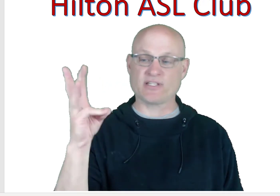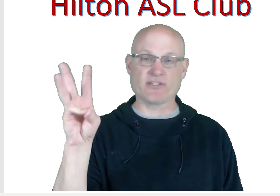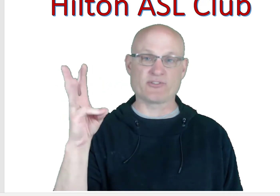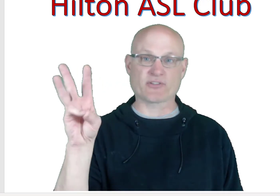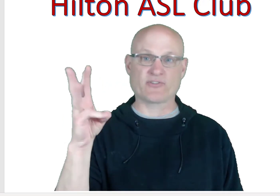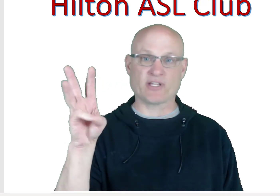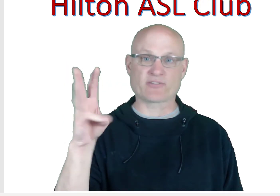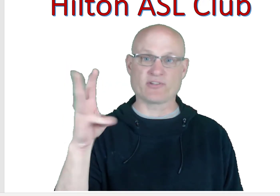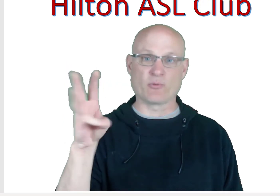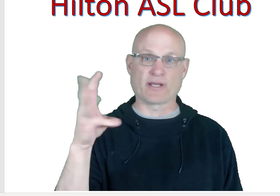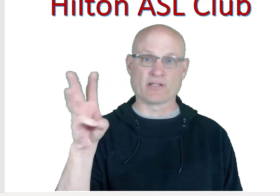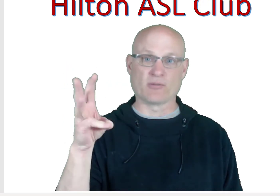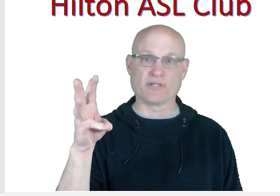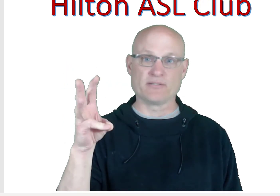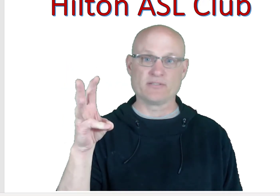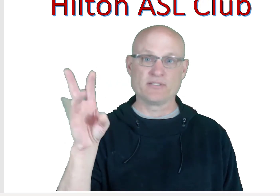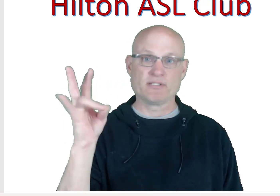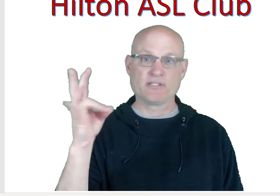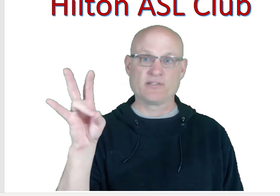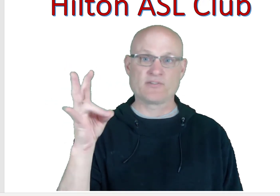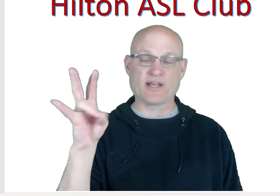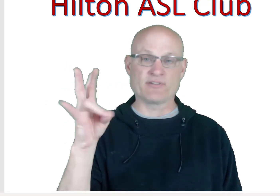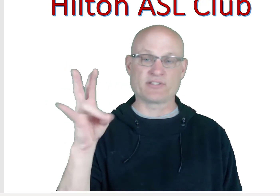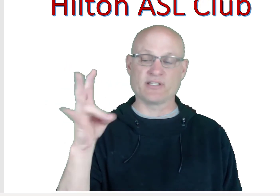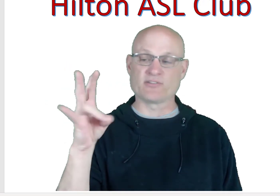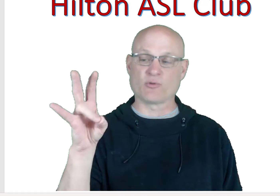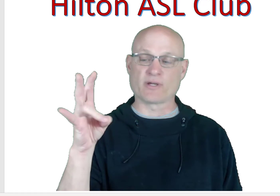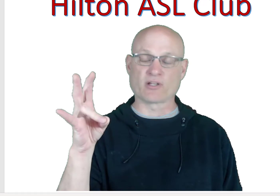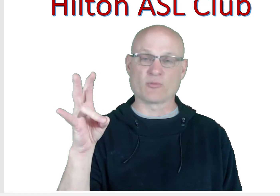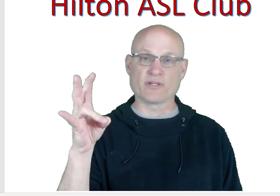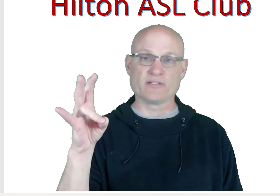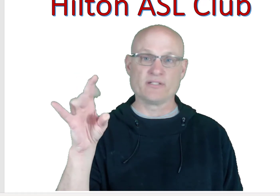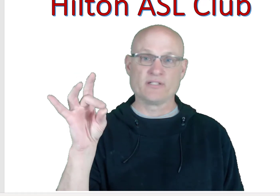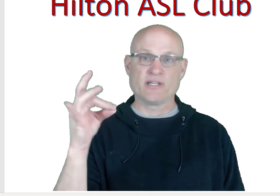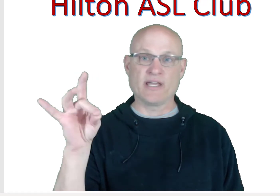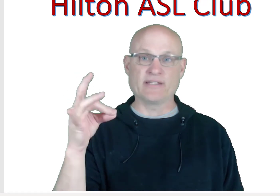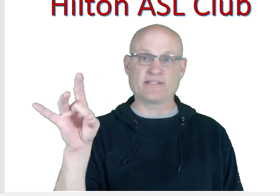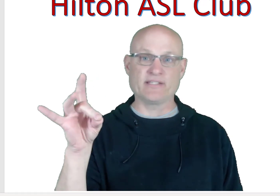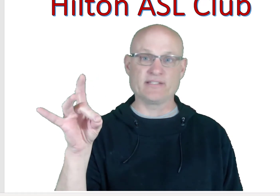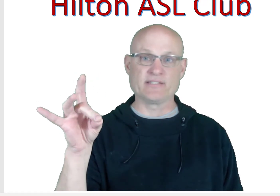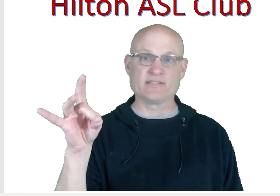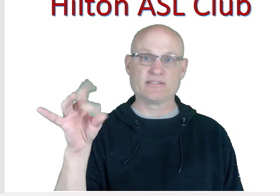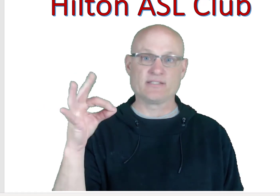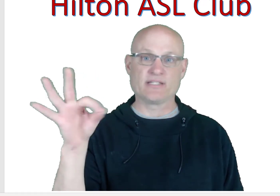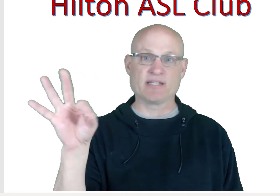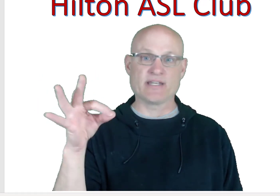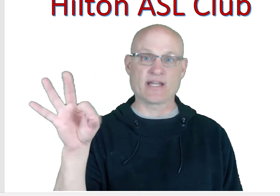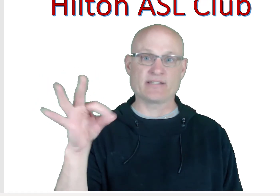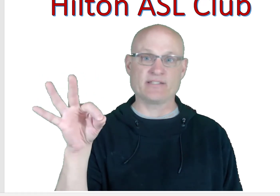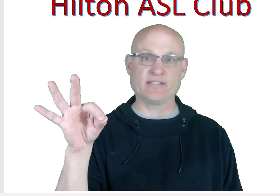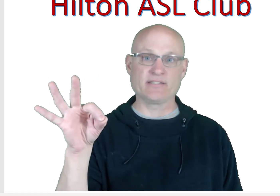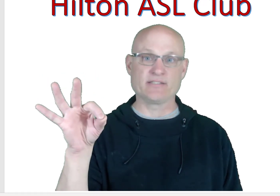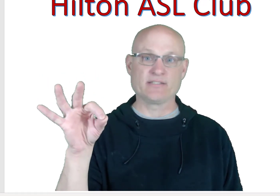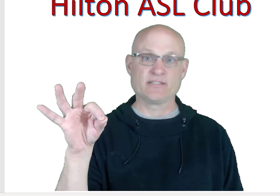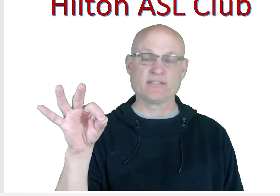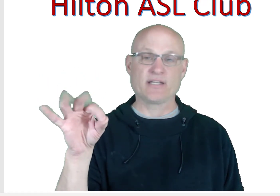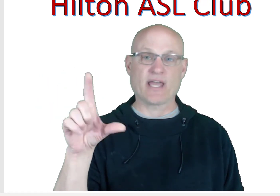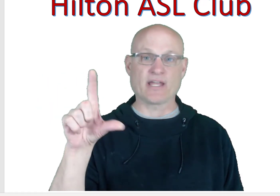is just 6 and you wiggle a little bit. 17 is you wiggle a bit. 18, 19, and